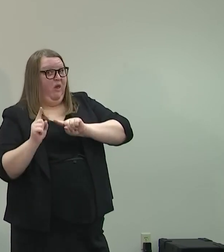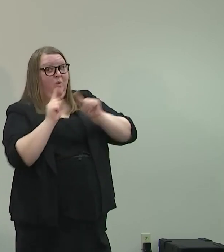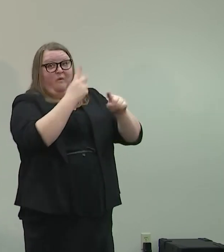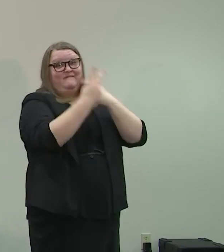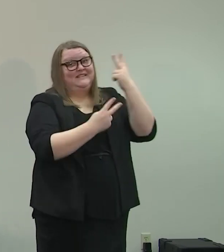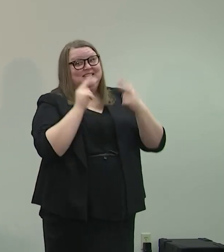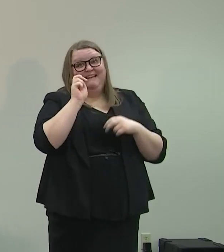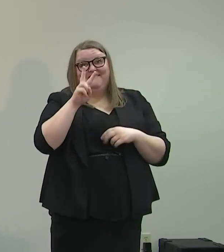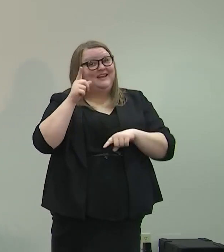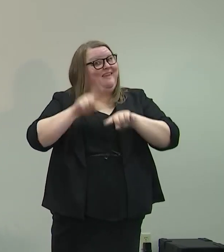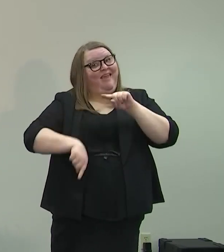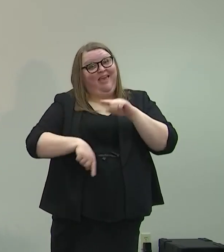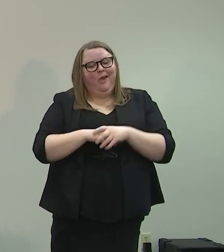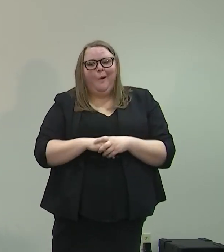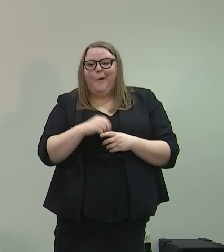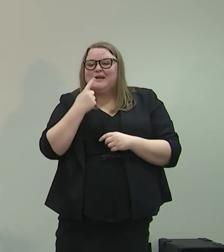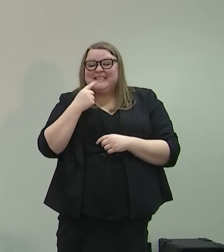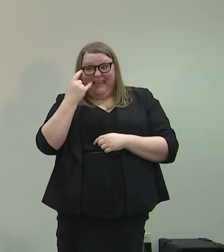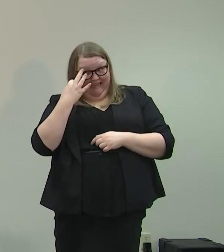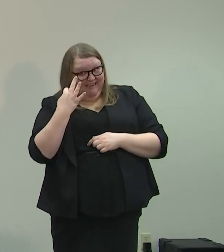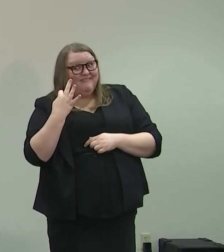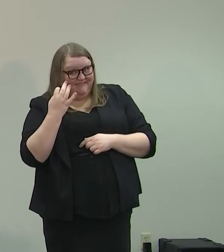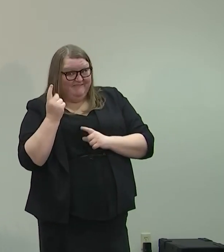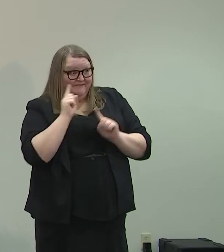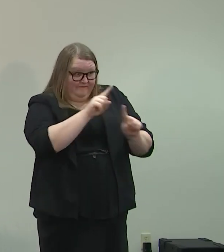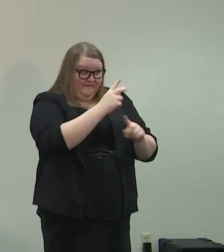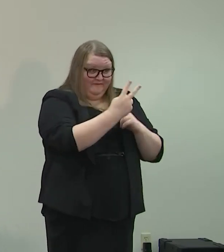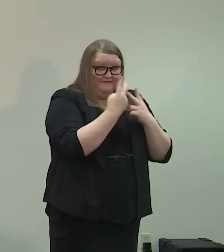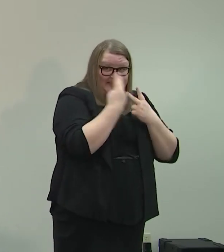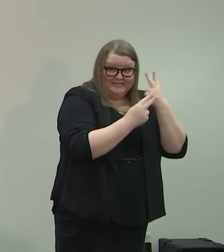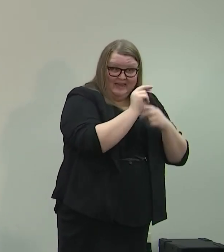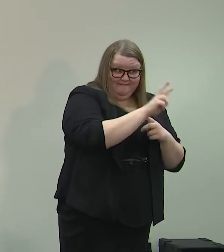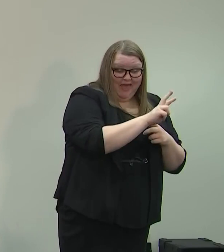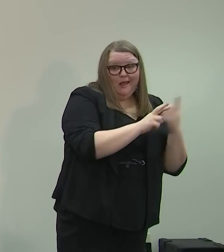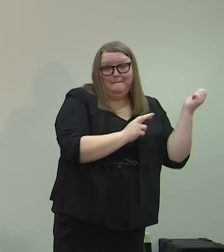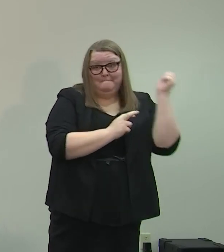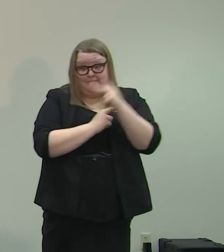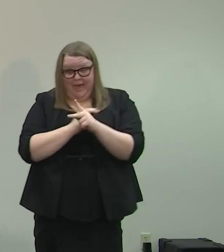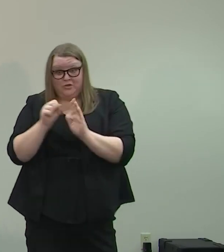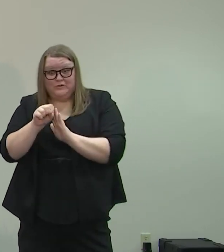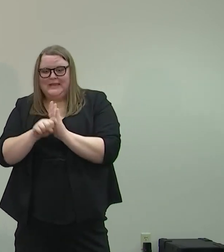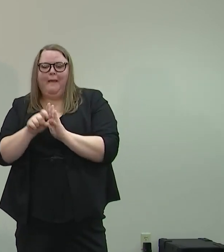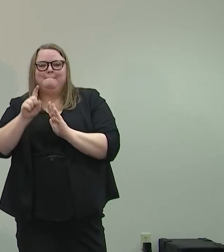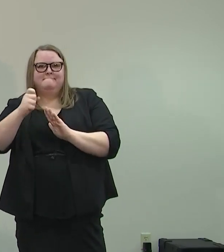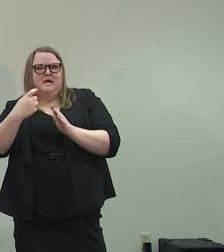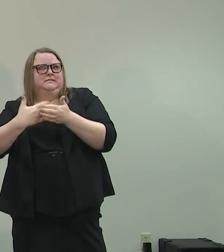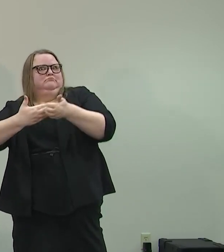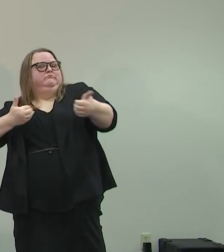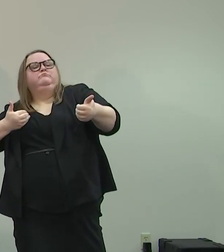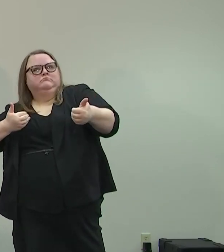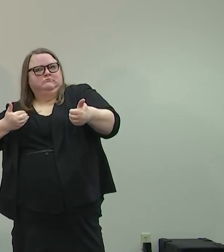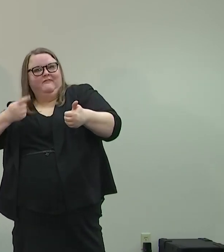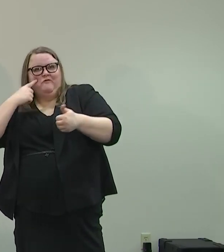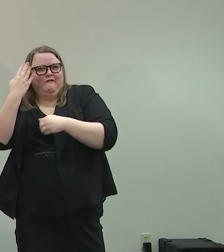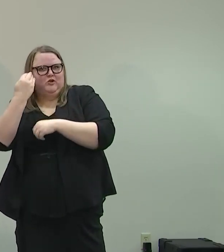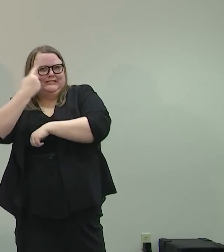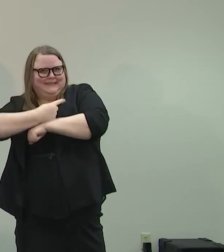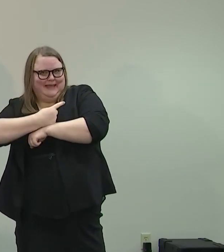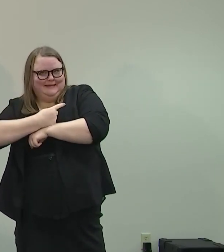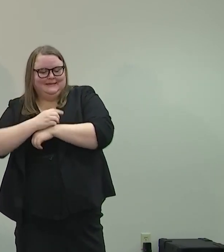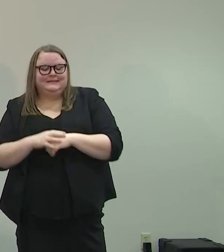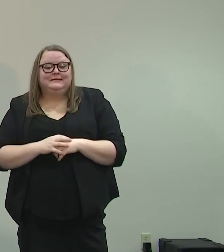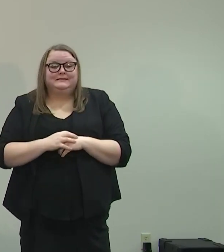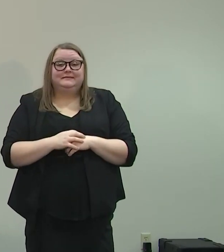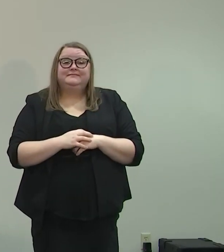or force a mandatory quarantine when their residents return. I deal with our Western Alliance